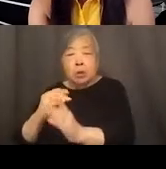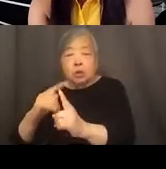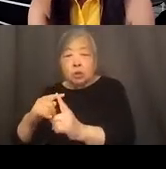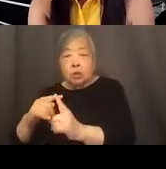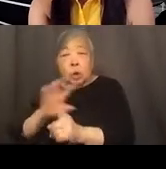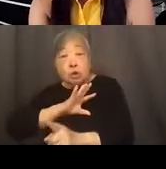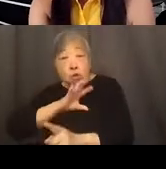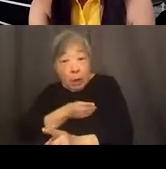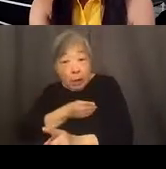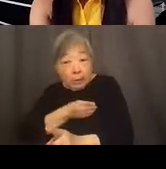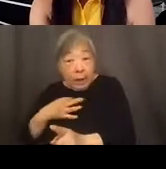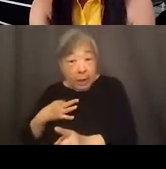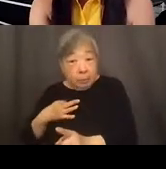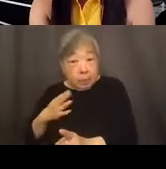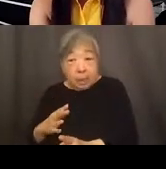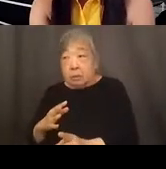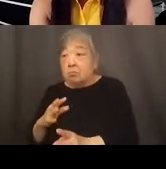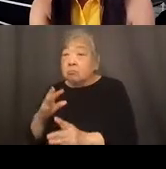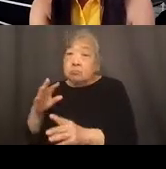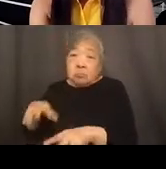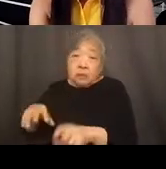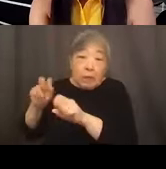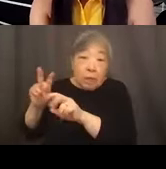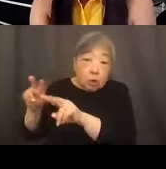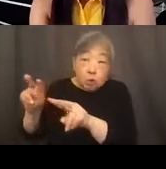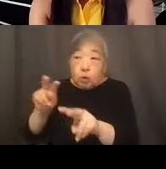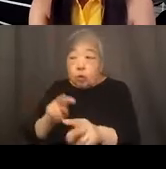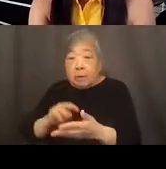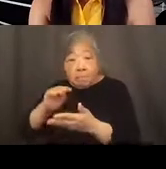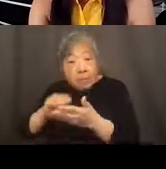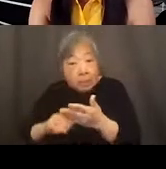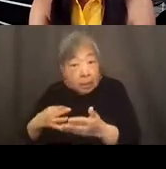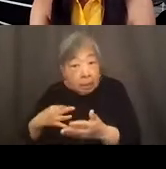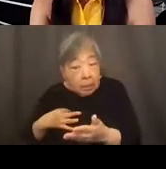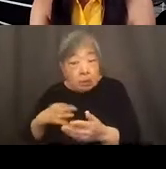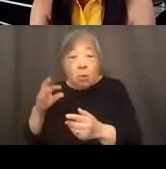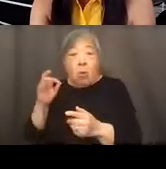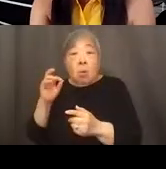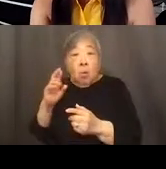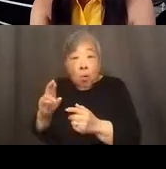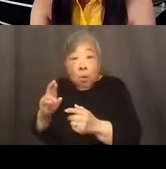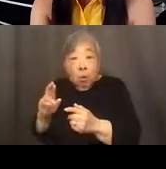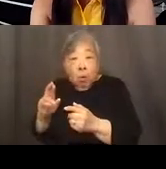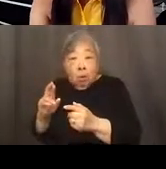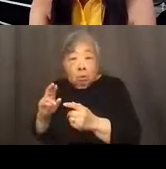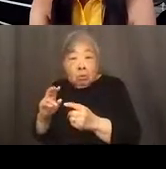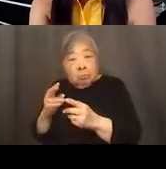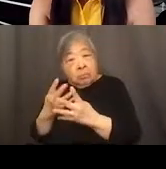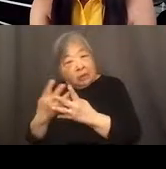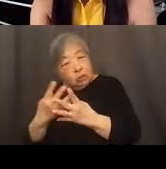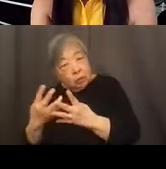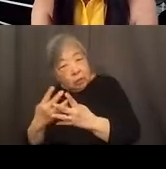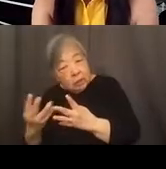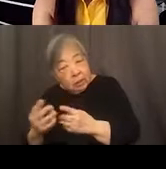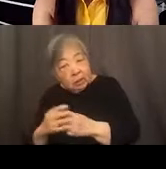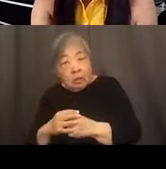in terms of doing a tour, filling out an application. Or by extension in terms of your screening procedures as well, whether,